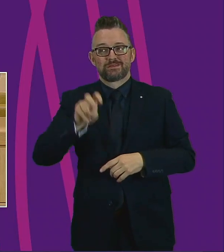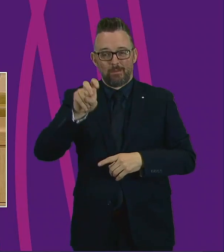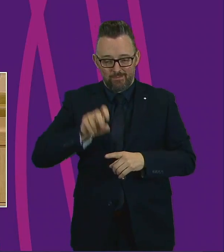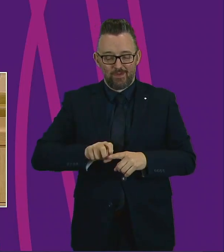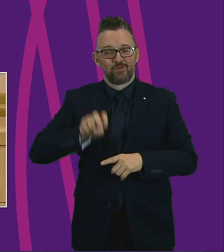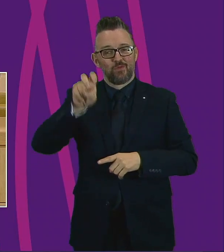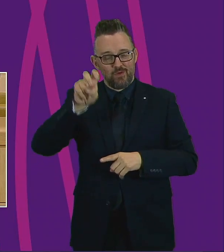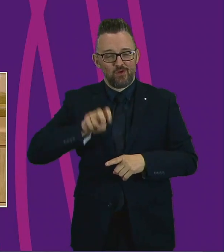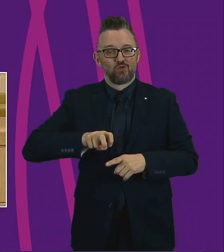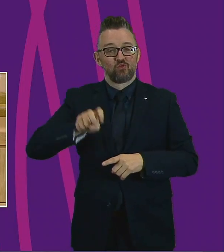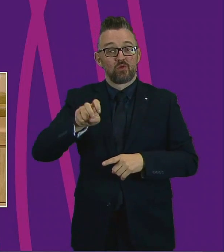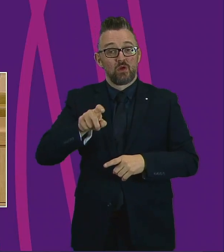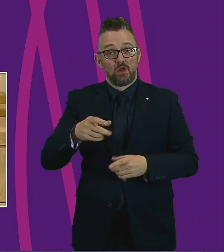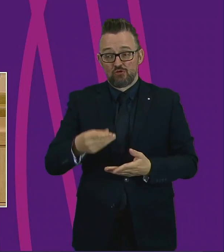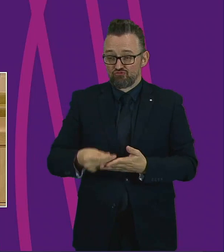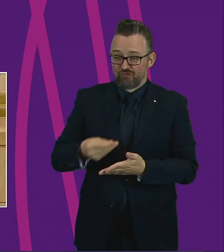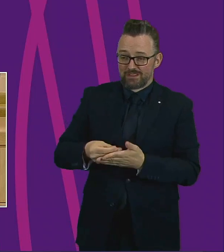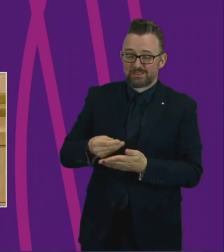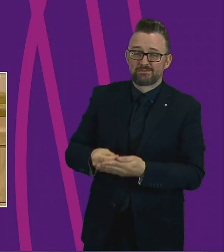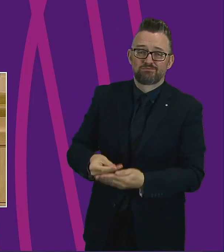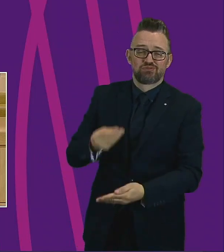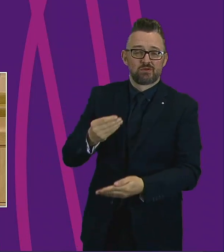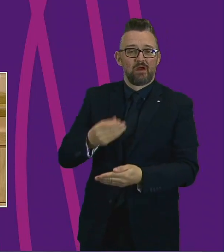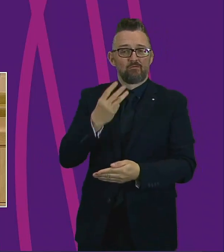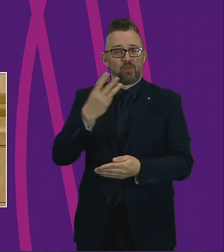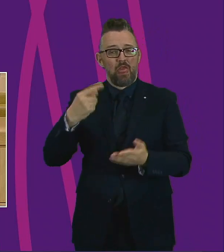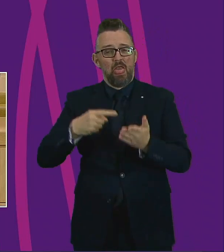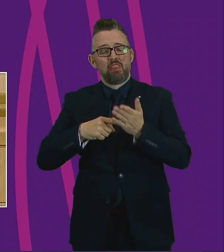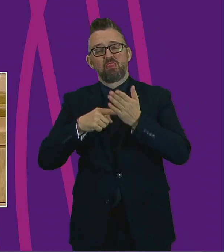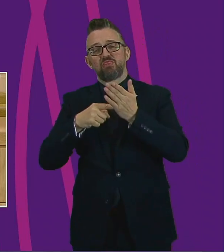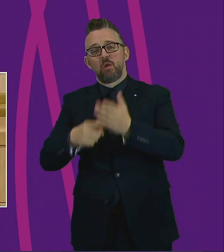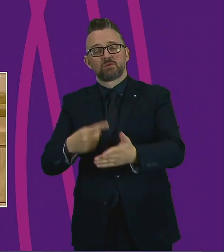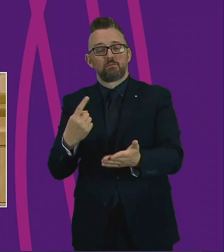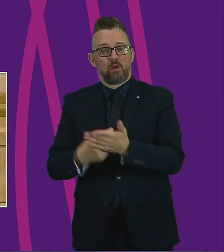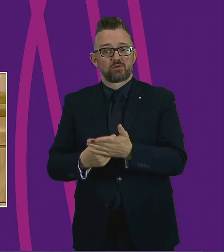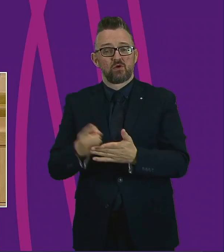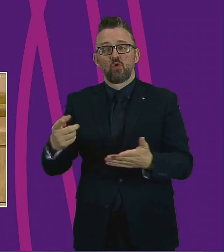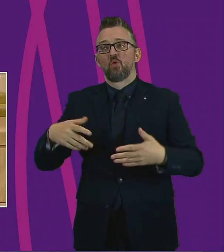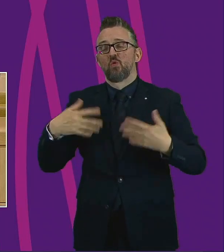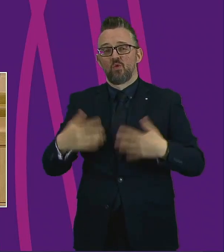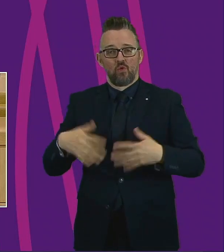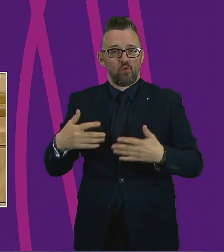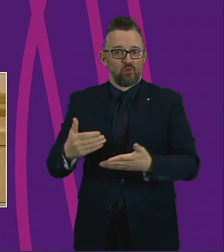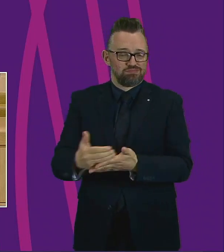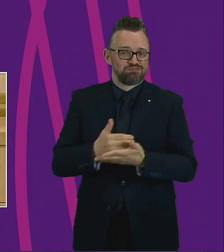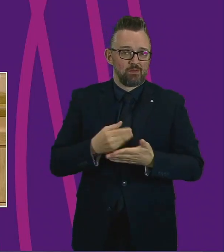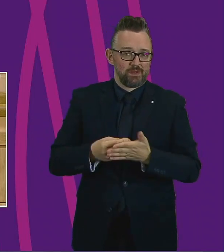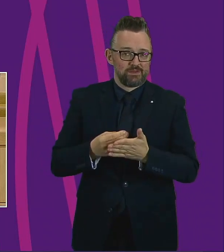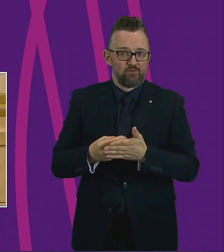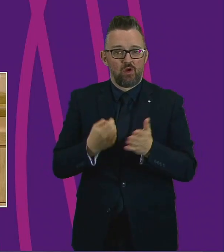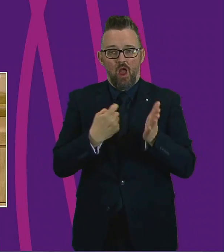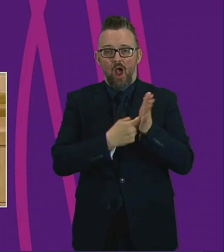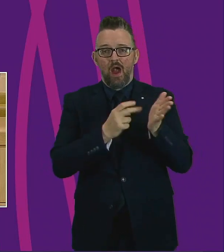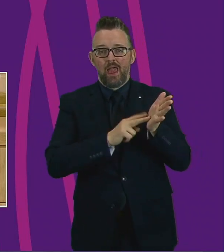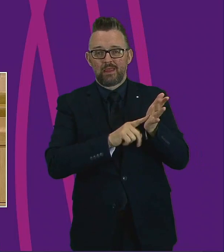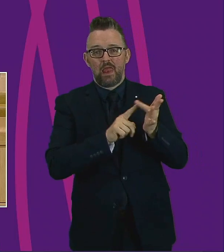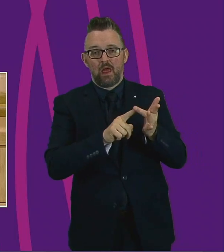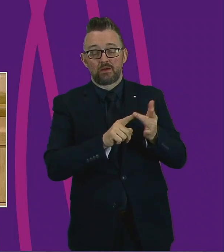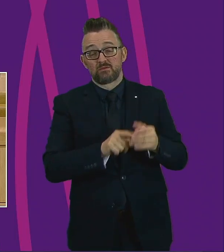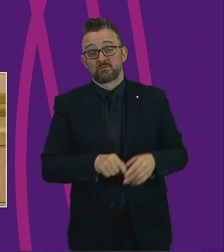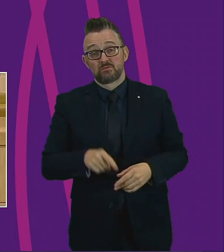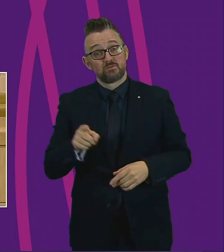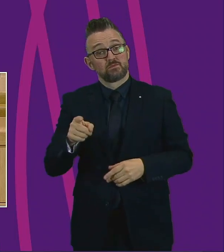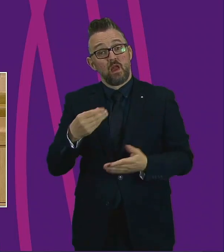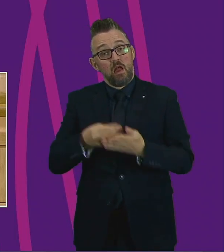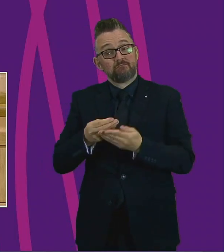has raised will be a lifeline for the Highland Hospice and the Ireland and High. This is just one of the fundraising